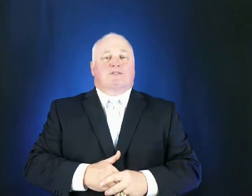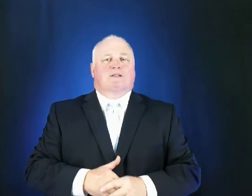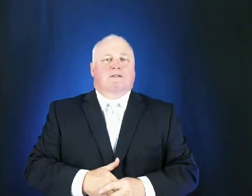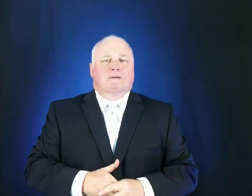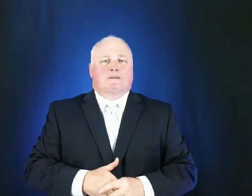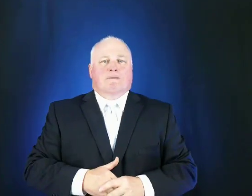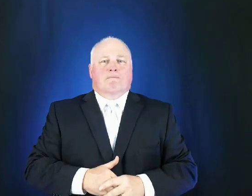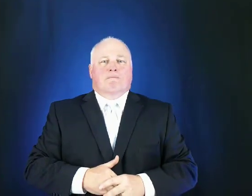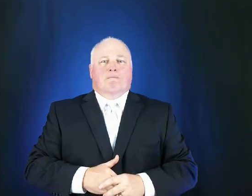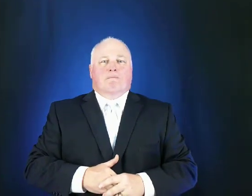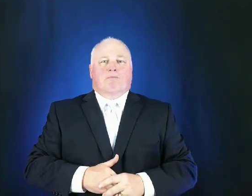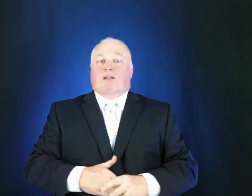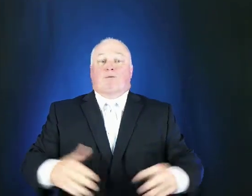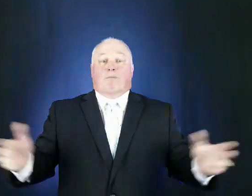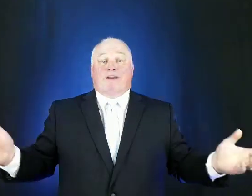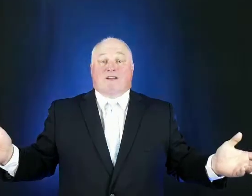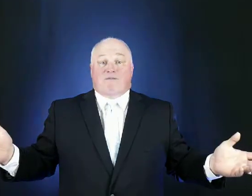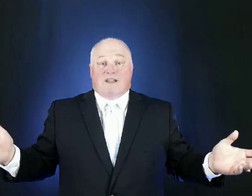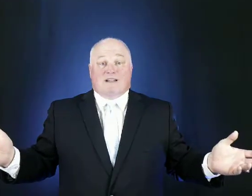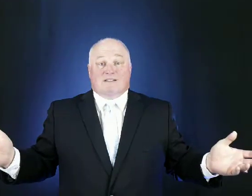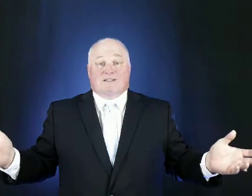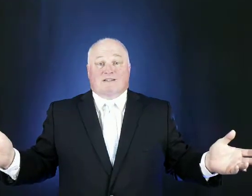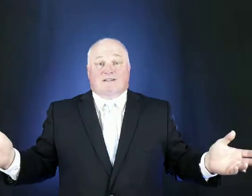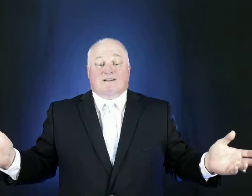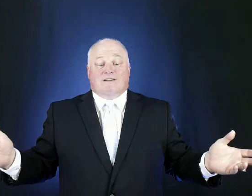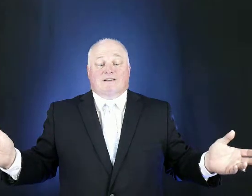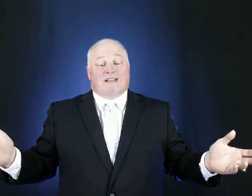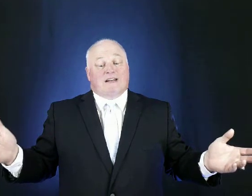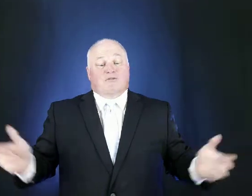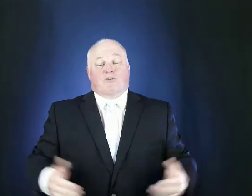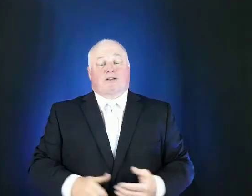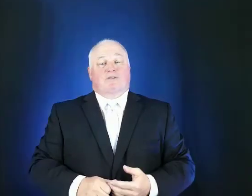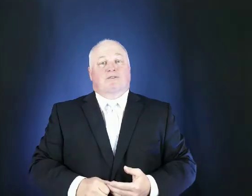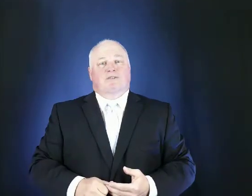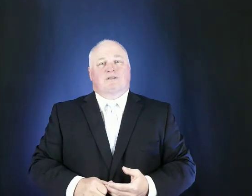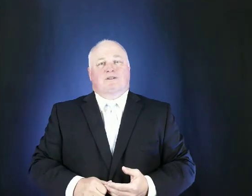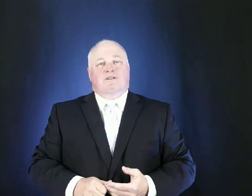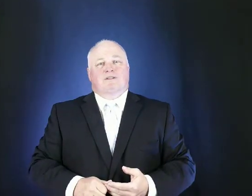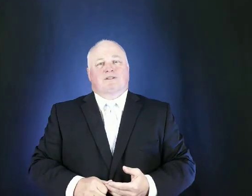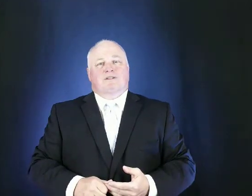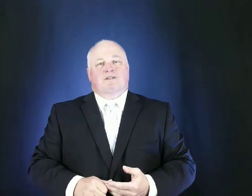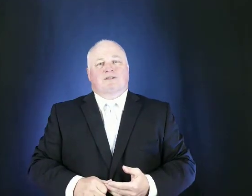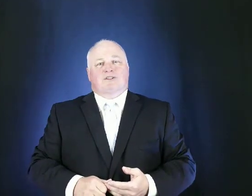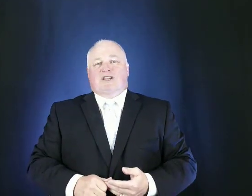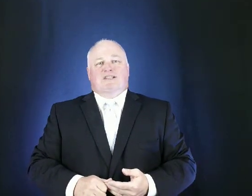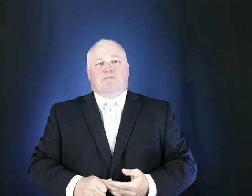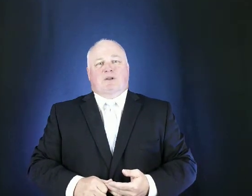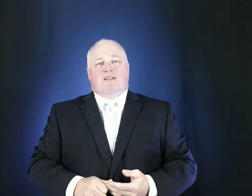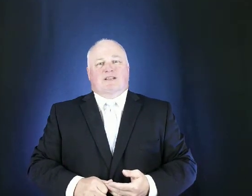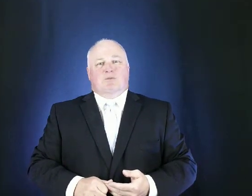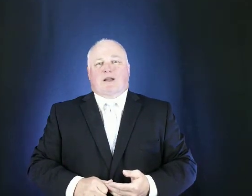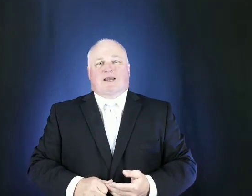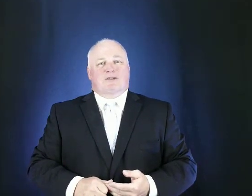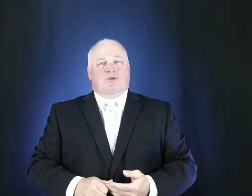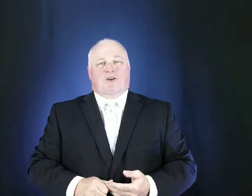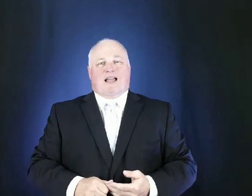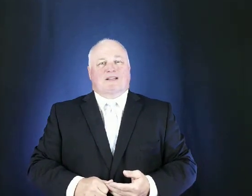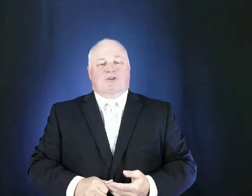they won't be convinced that it's real jesus put it this way let your light so